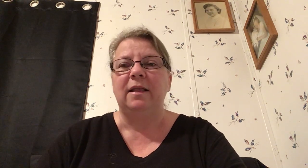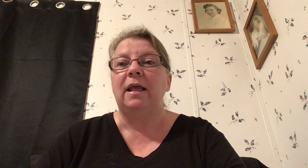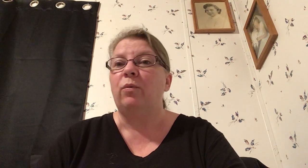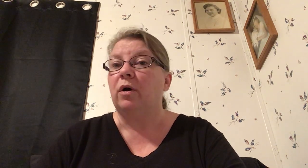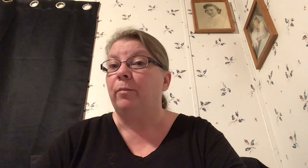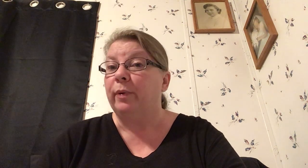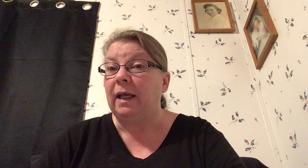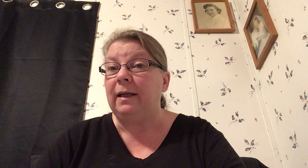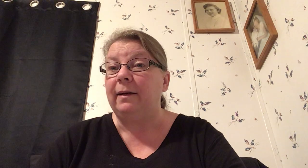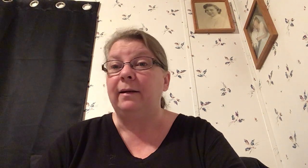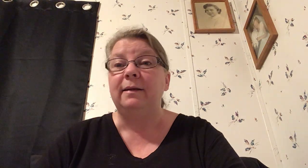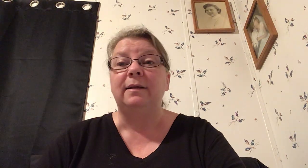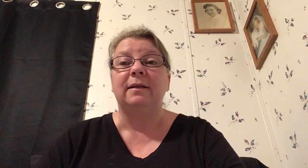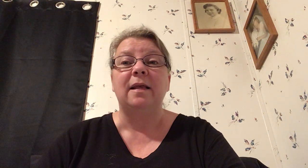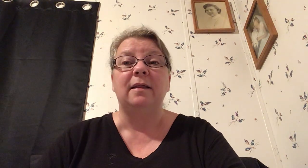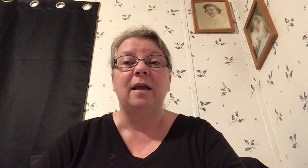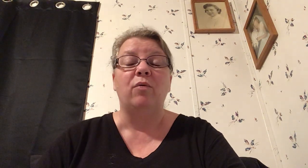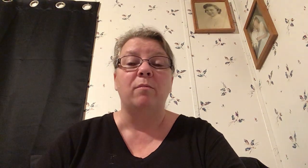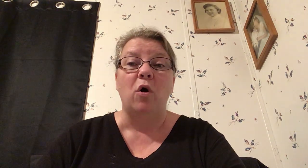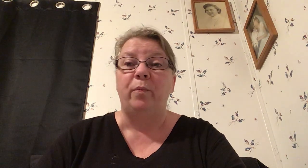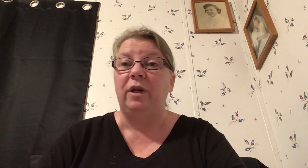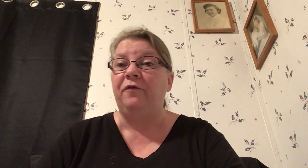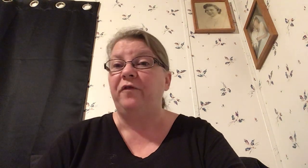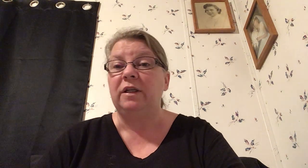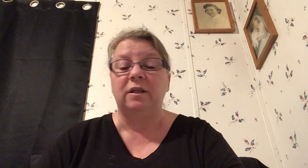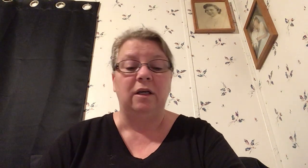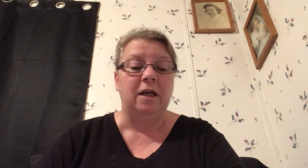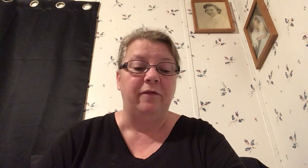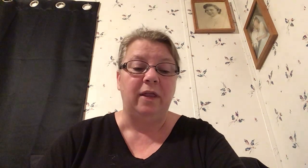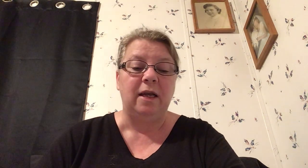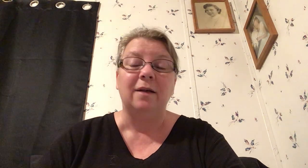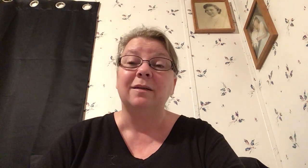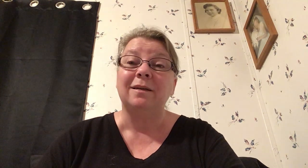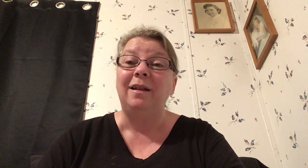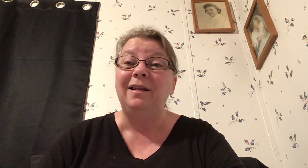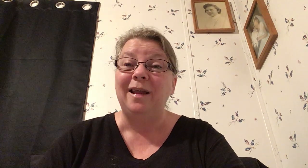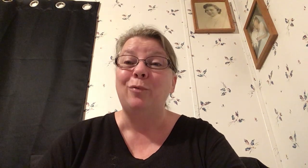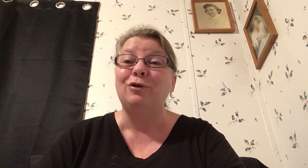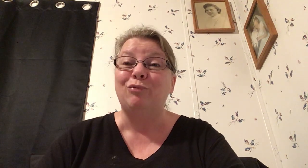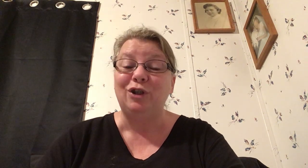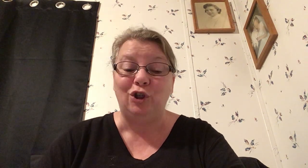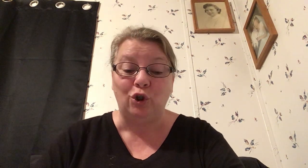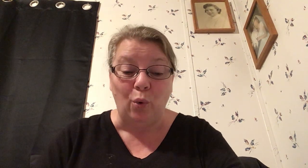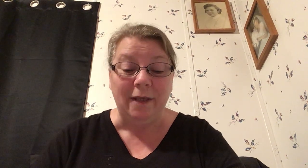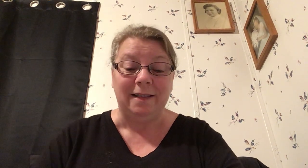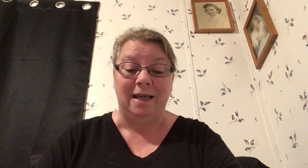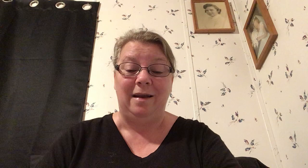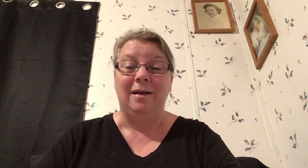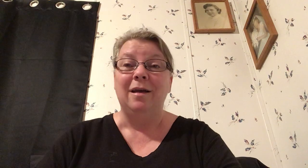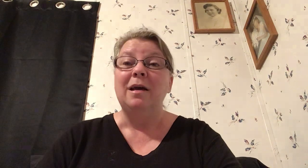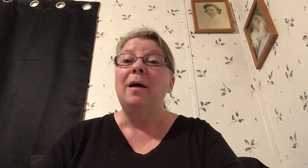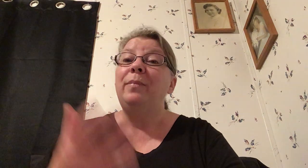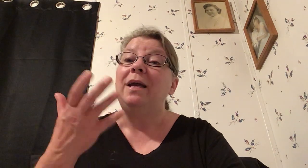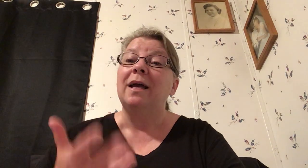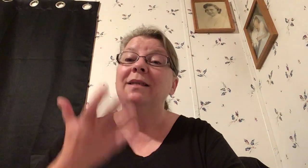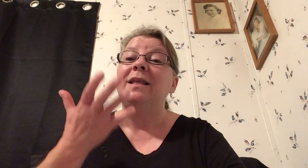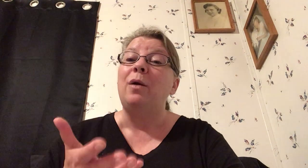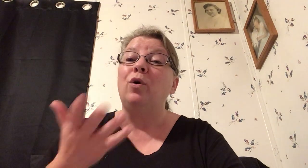that they were complaining it didn't say that they were moping and fussing and everything else it said that they were rejoicing because they were